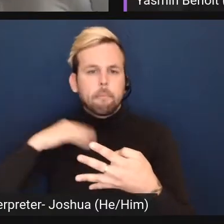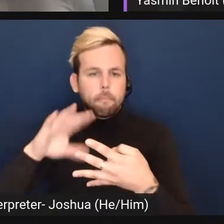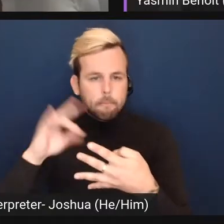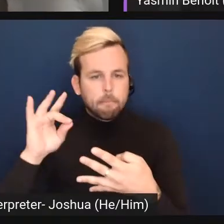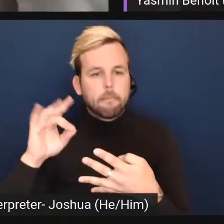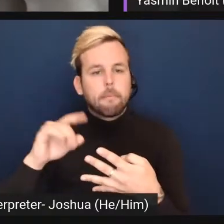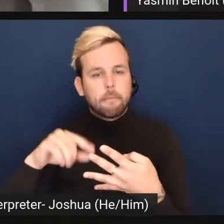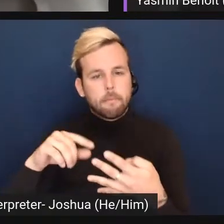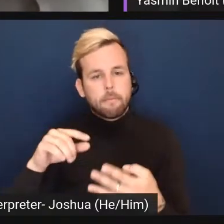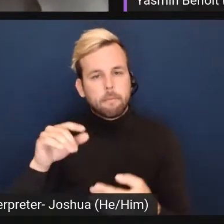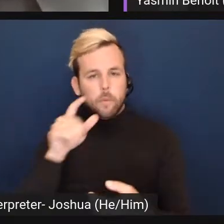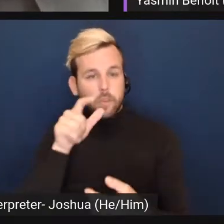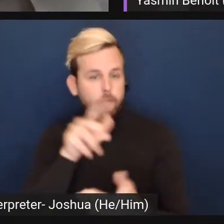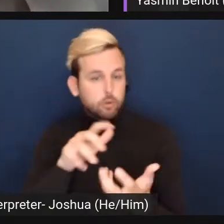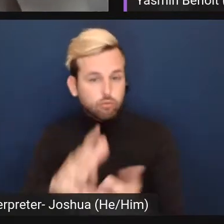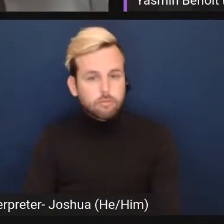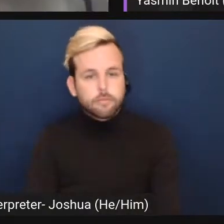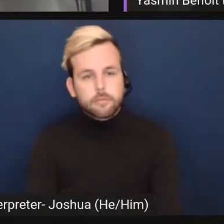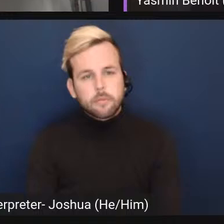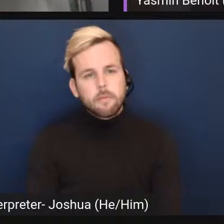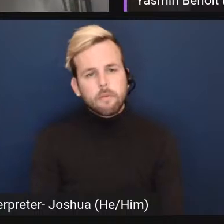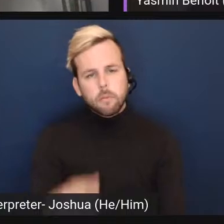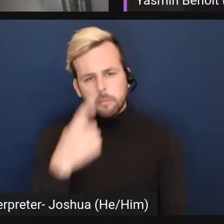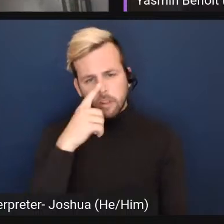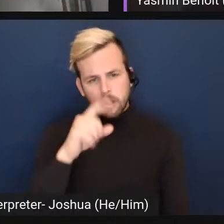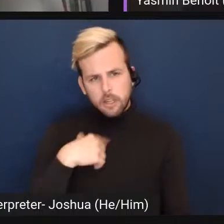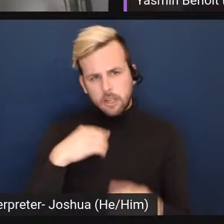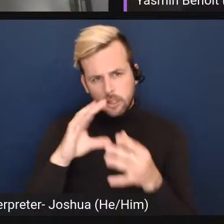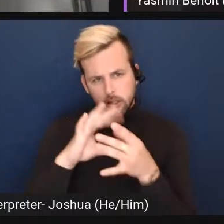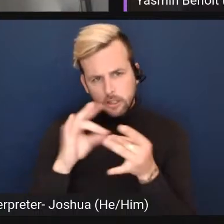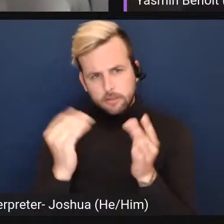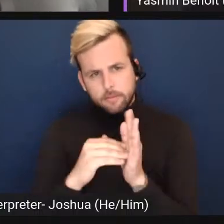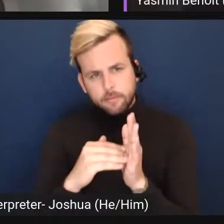confused. And if I can just speak to that again,